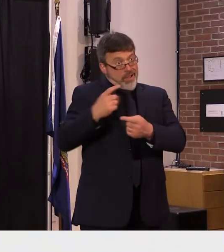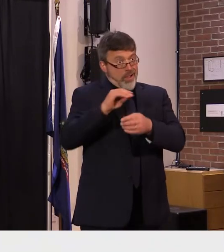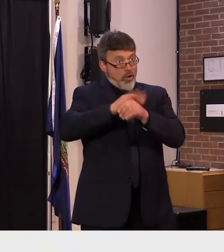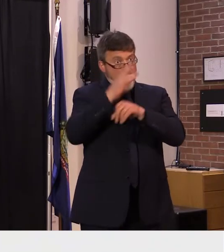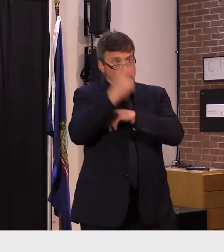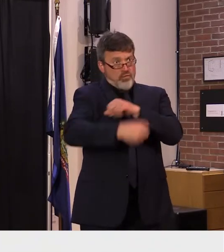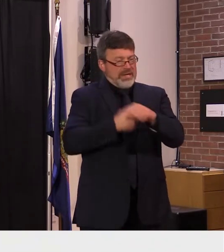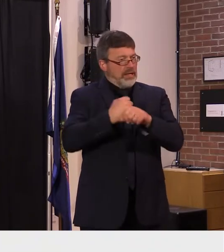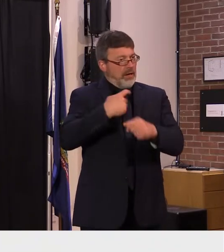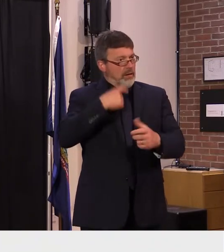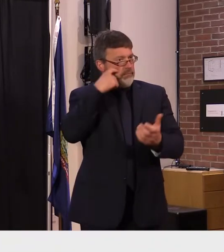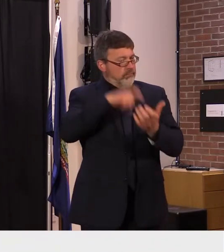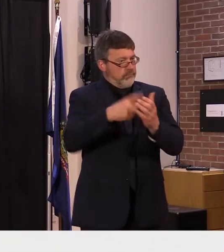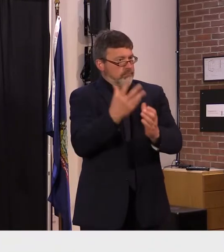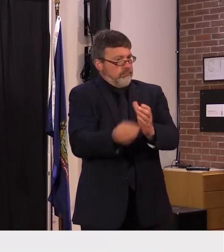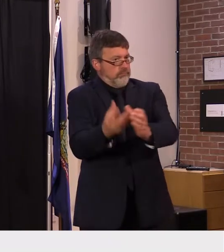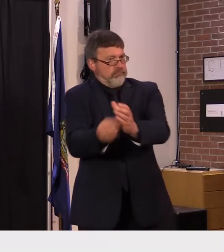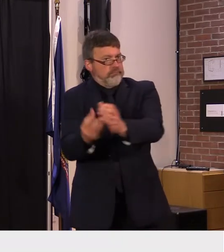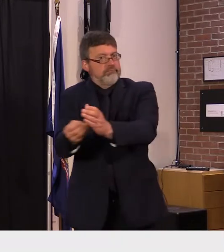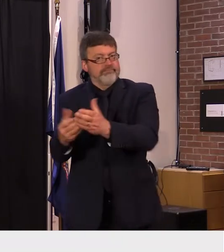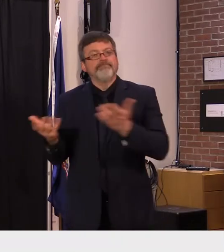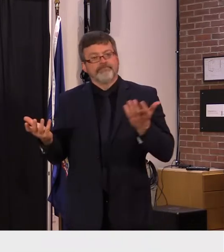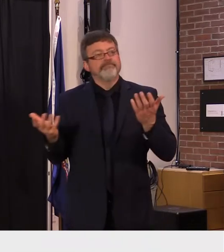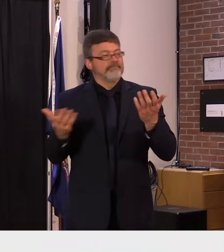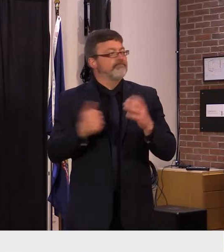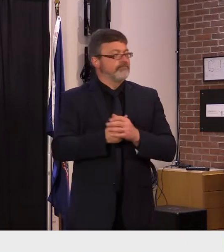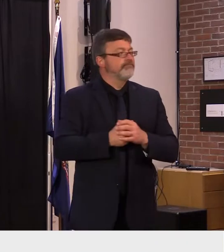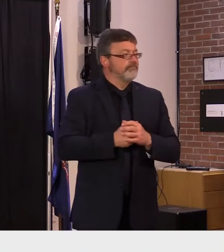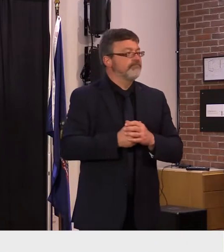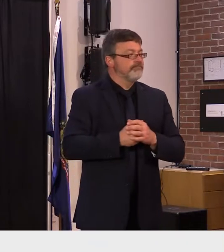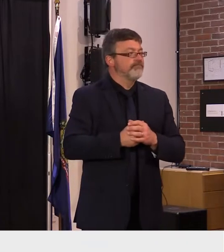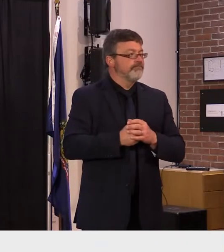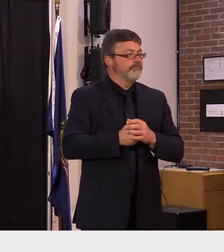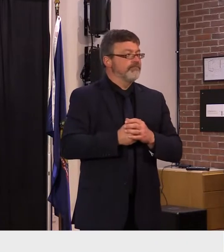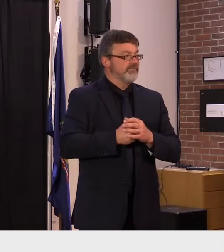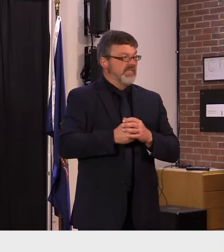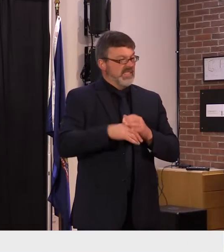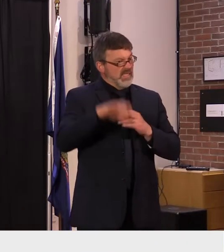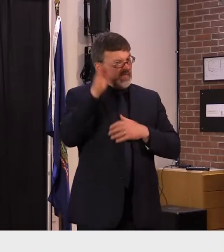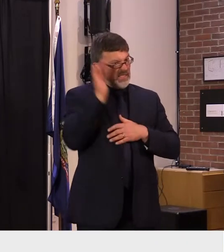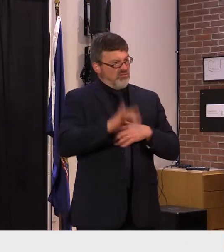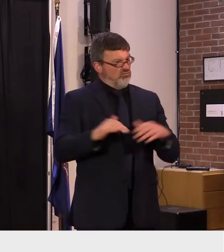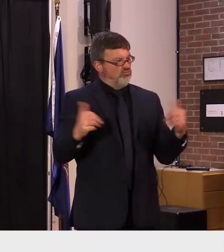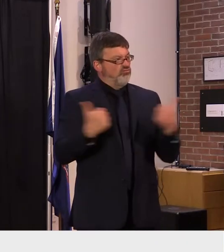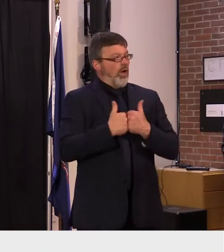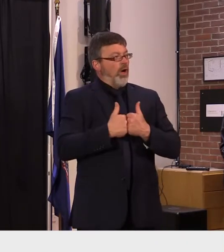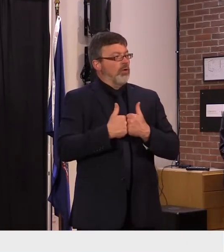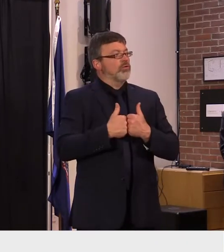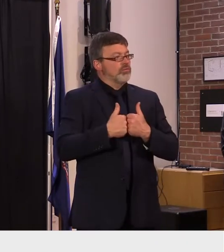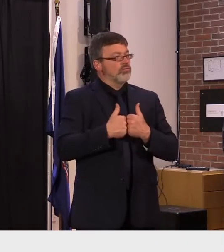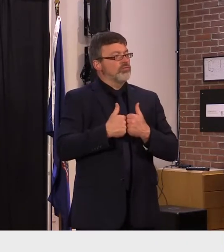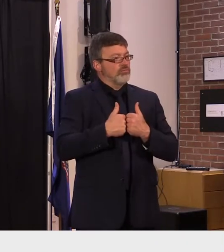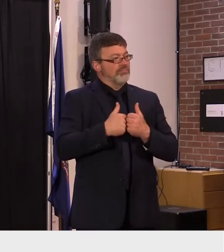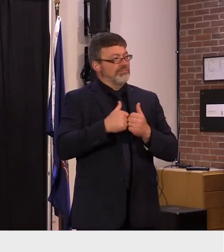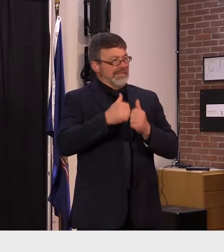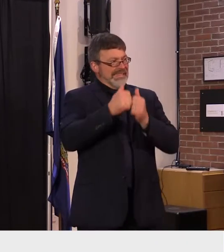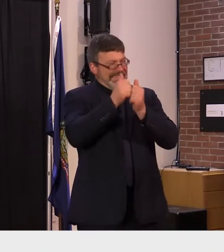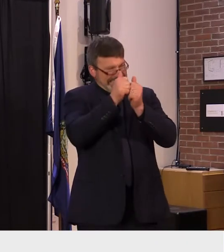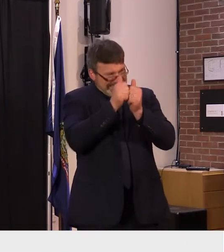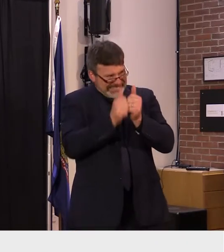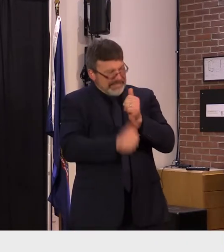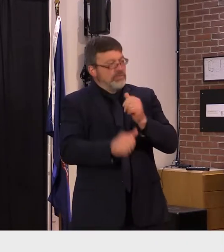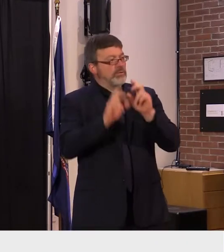in education and frankly in all sectors of our economy it's critical that every school district have strong systems in place that will allow us to